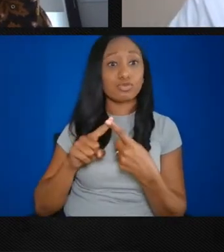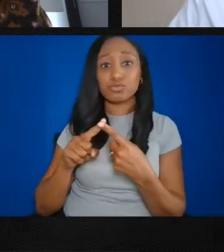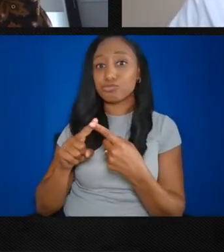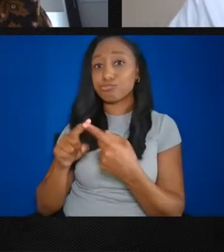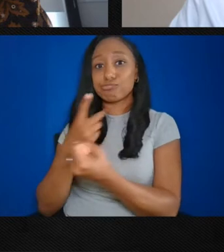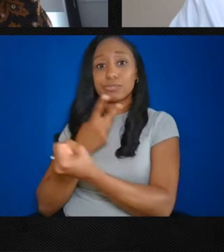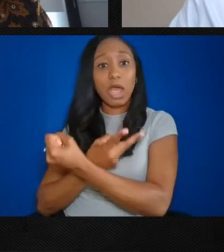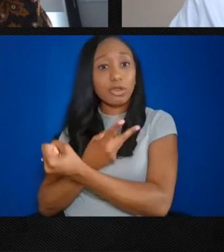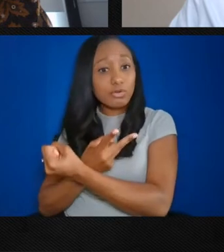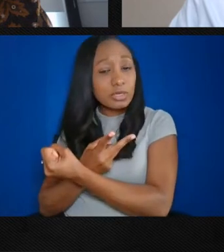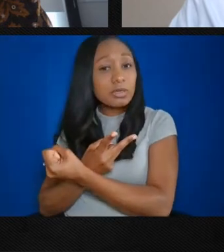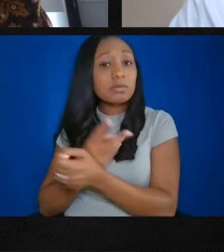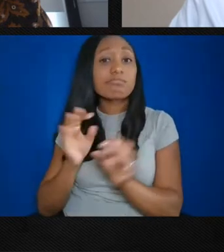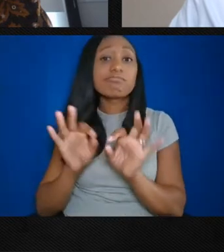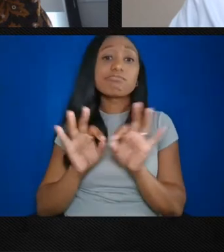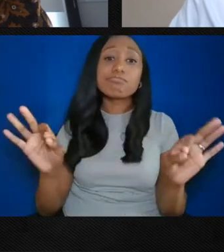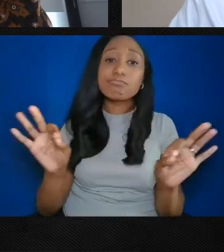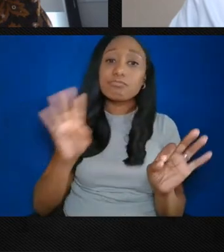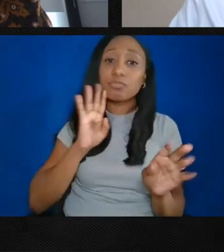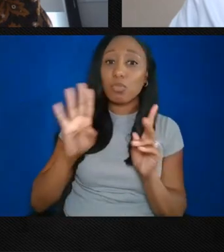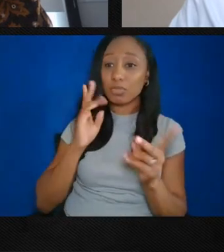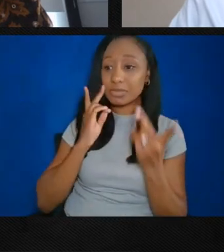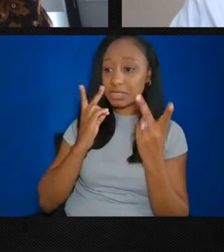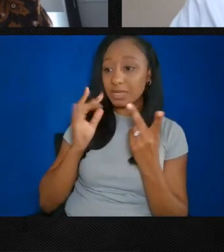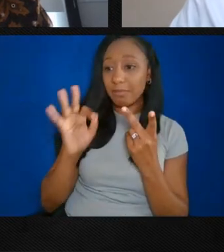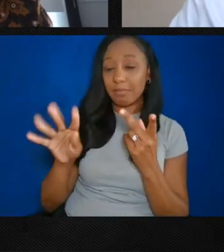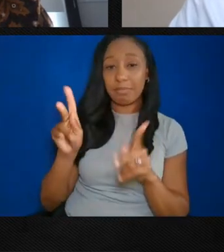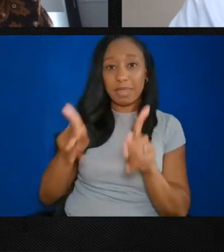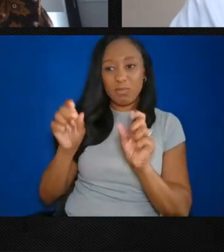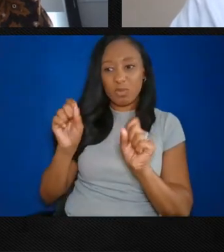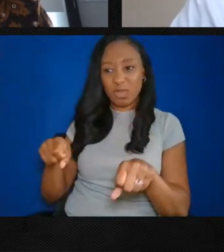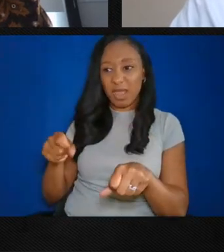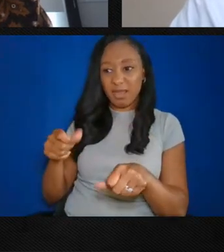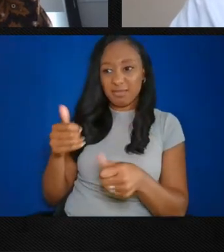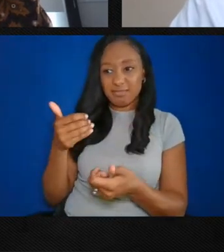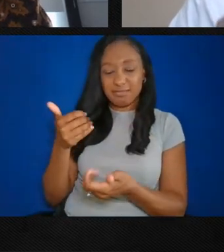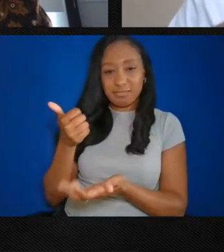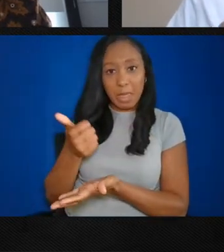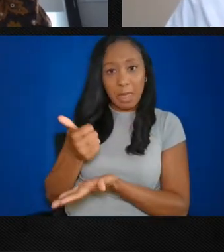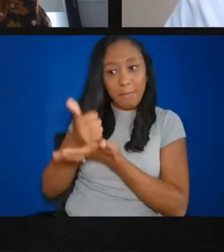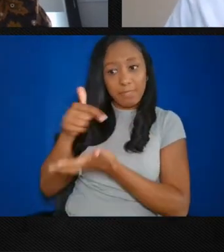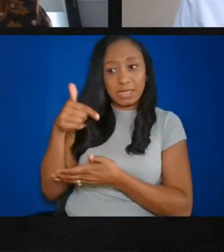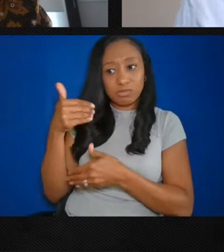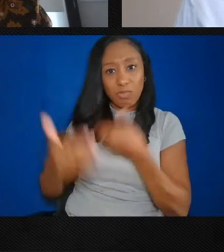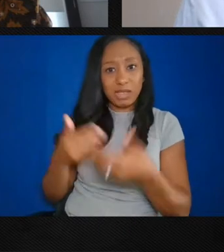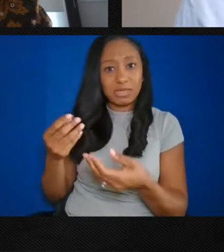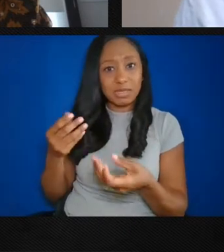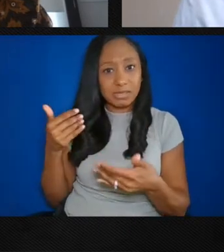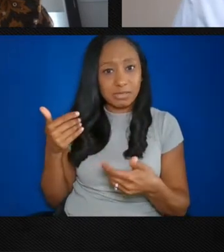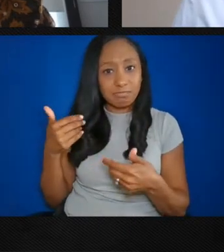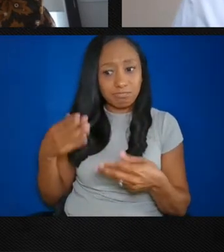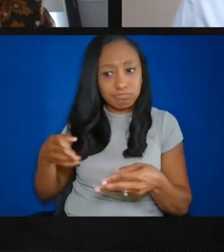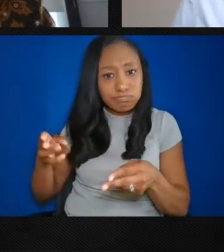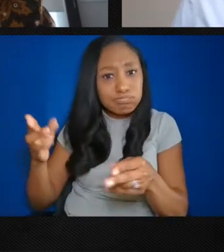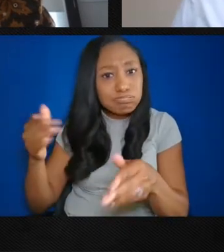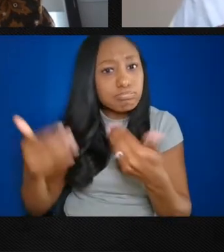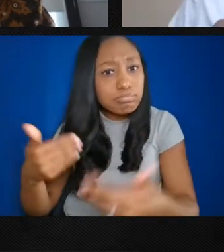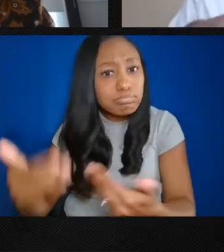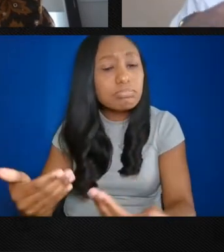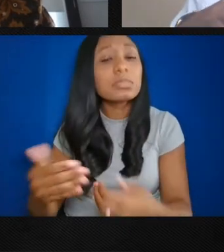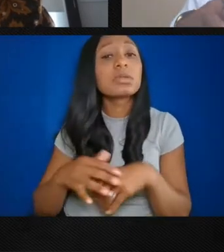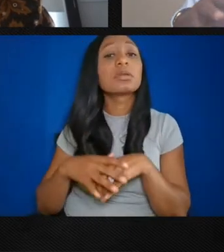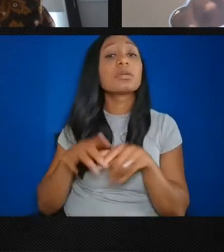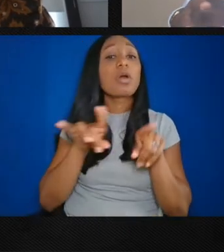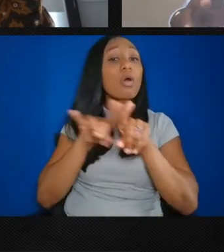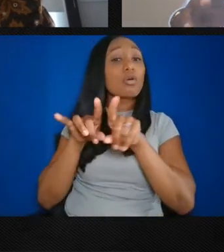looking at people that can help expedite the processing. One of the things I would also share with Habib